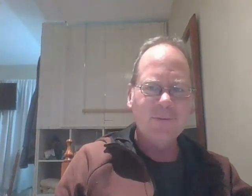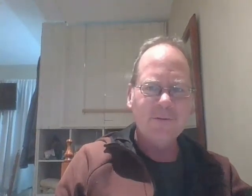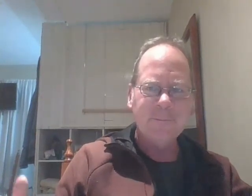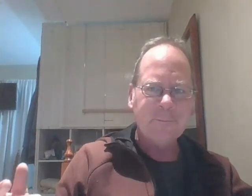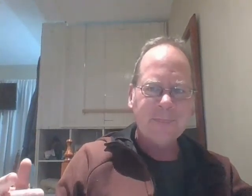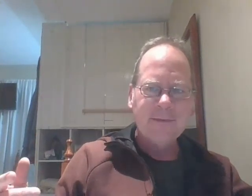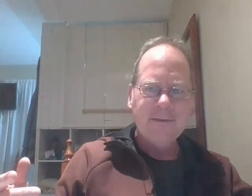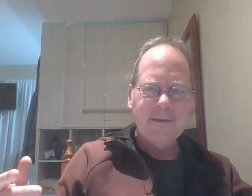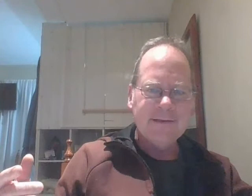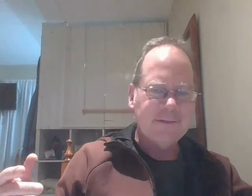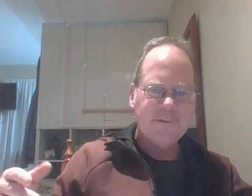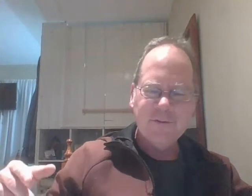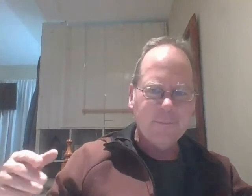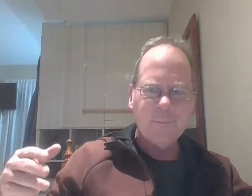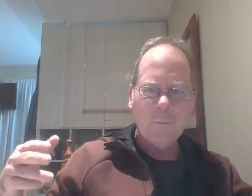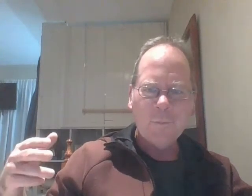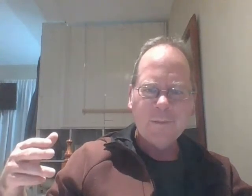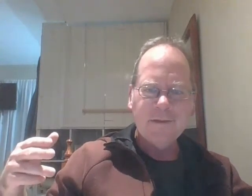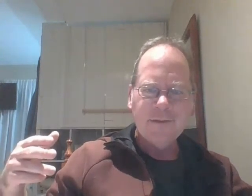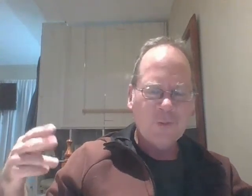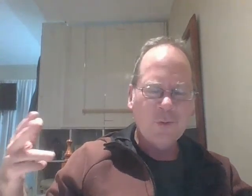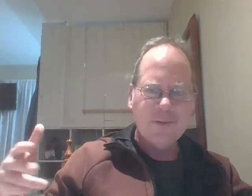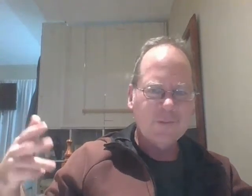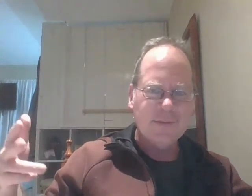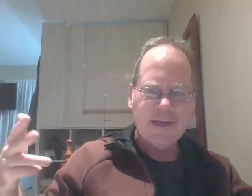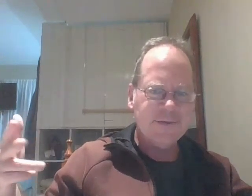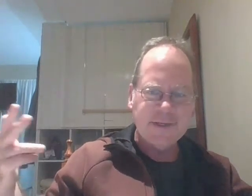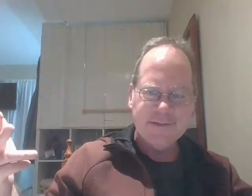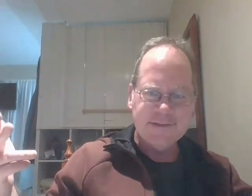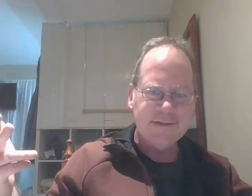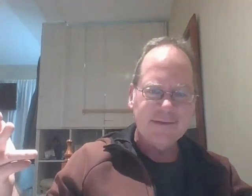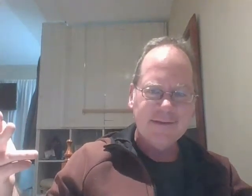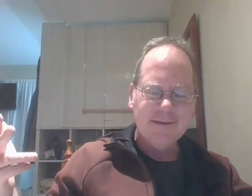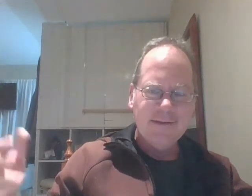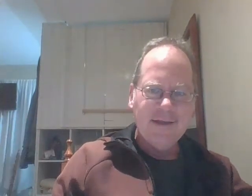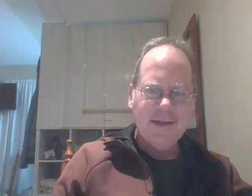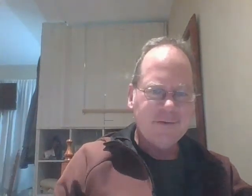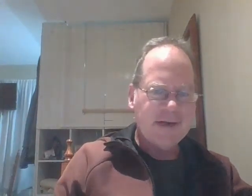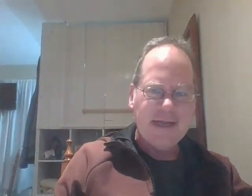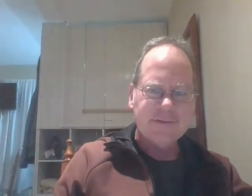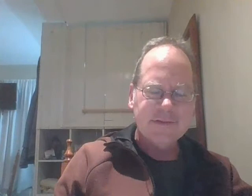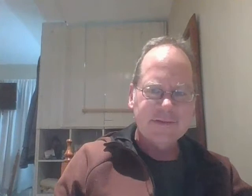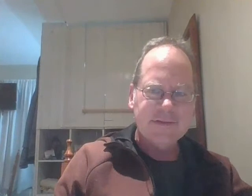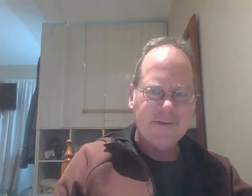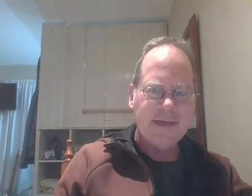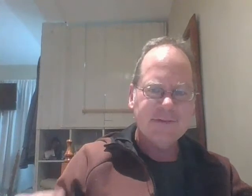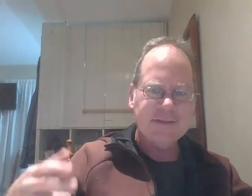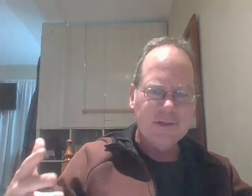except for you we're going through some kind of transition and you're going to have have to have skills skills